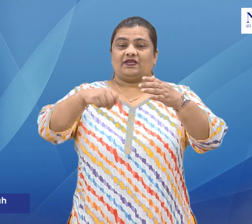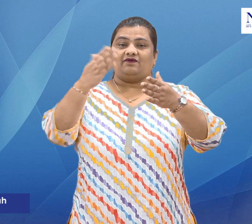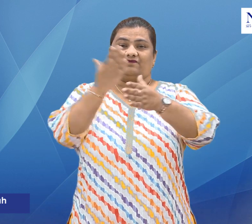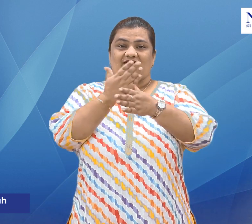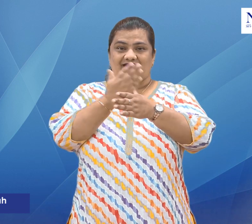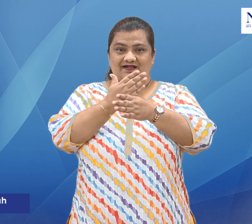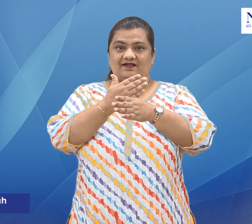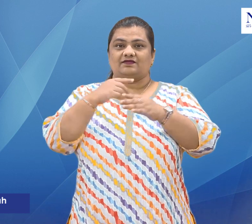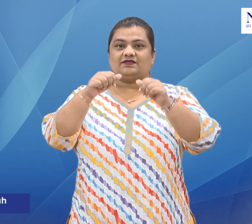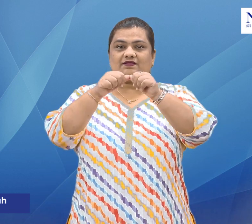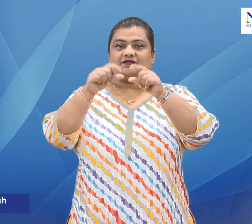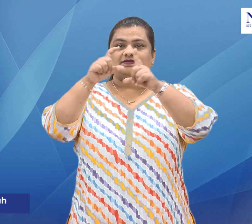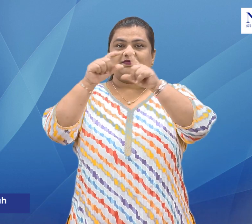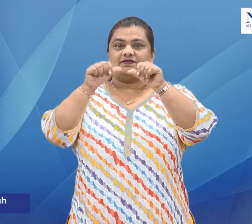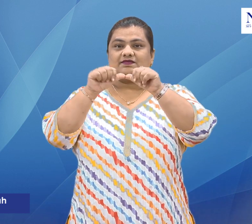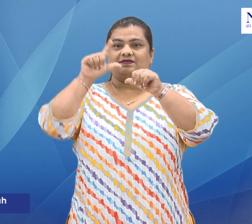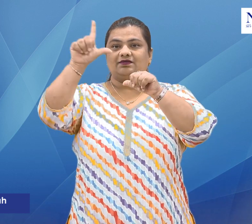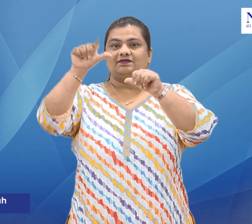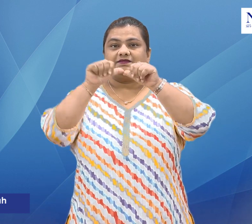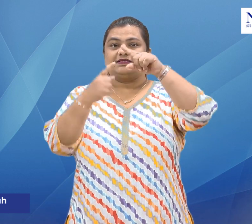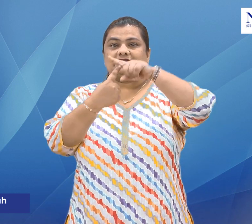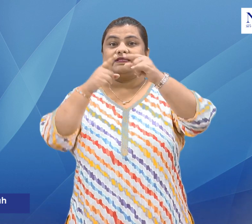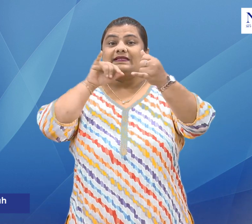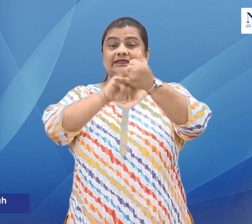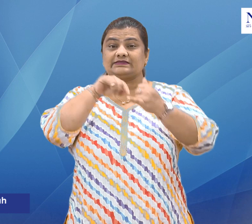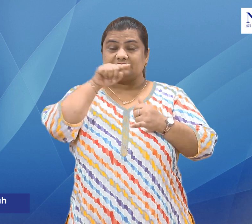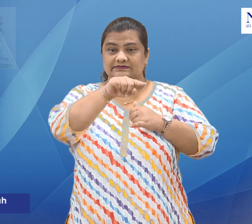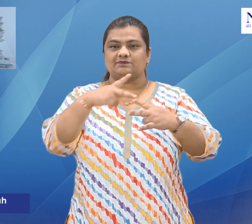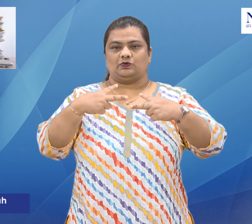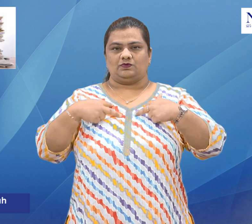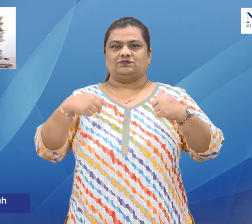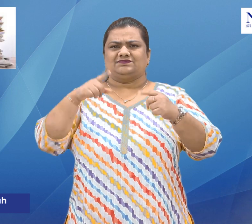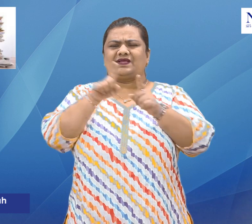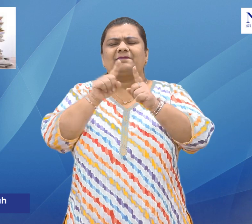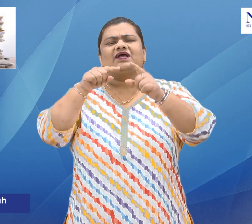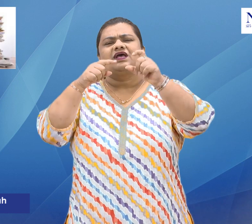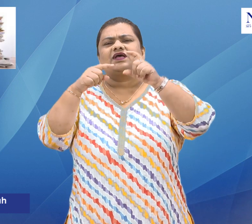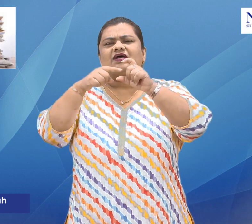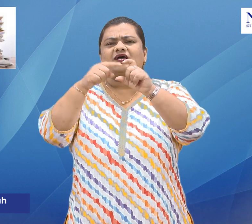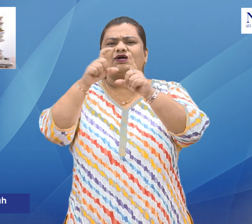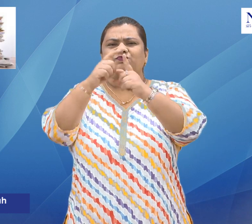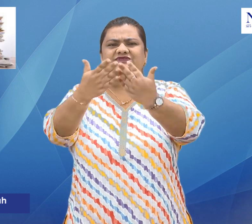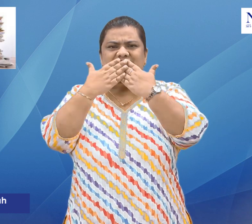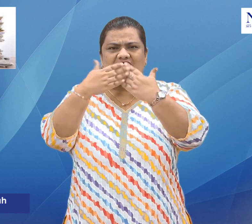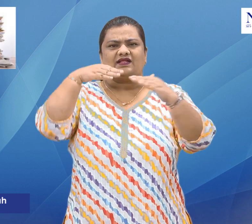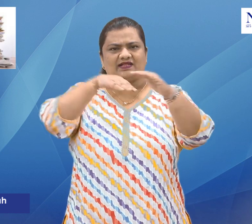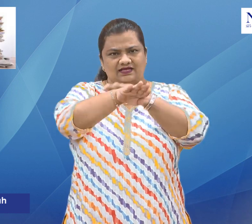File Adalets are organized in the General Education Department and it started on May 9. The aim of the Adalets